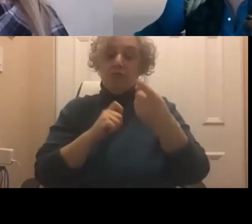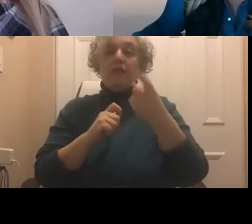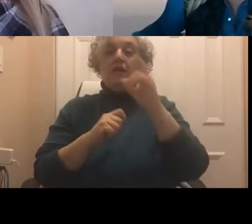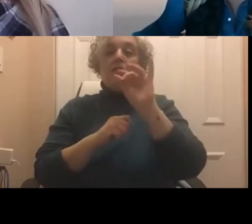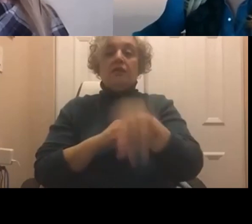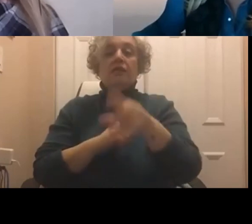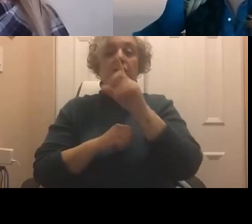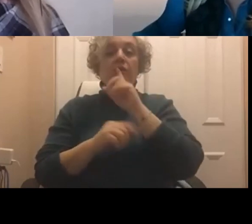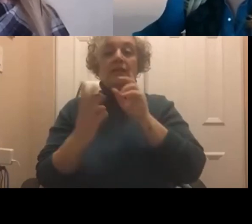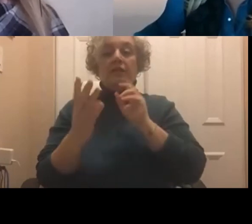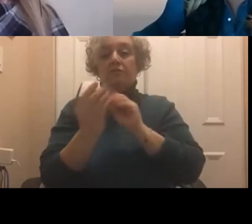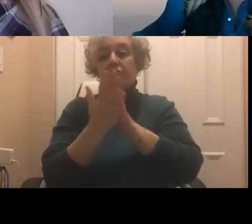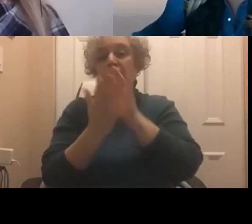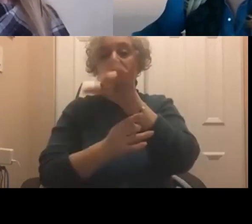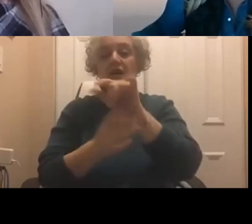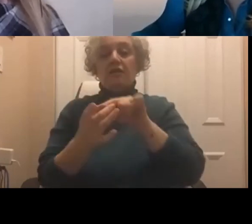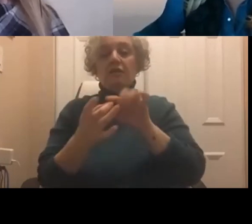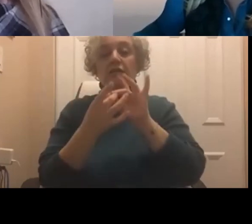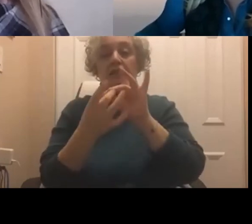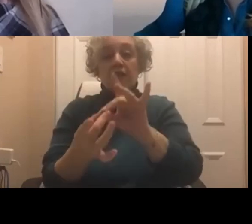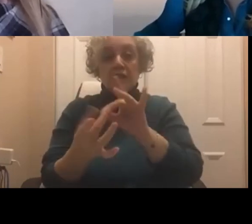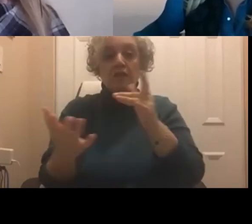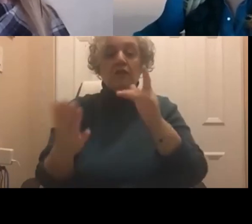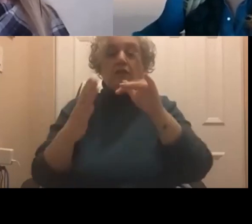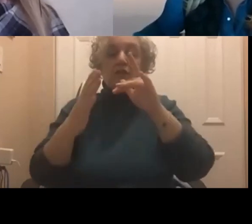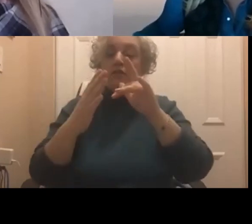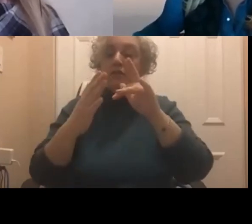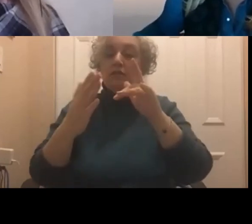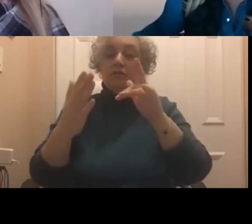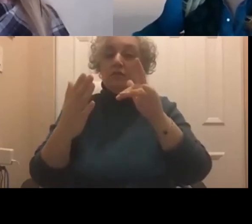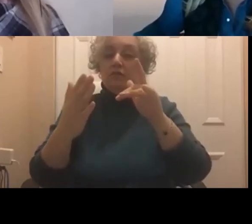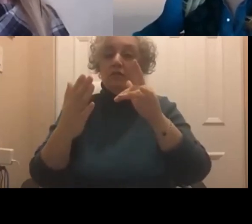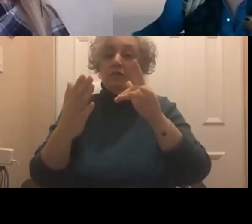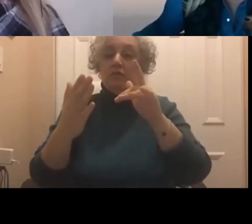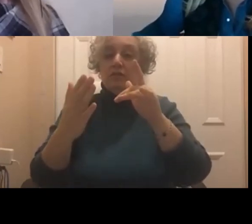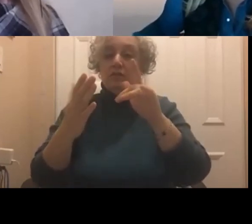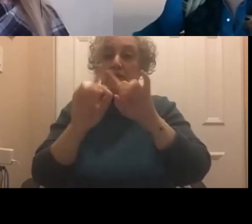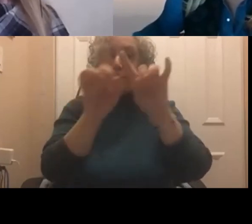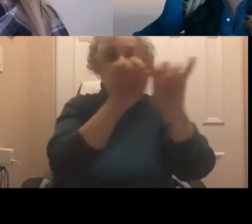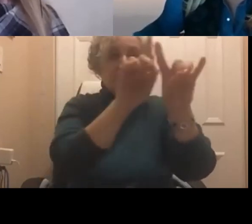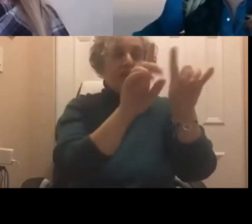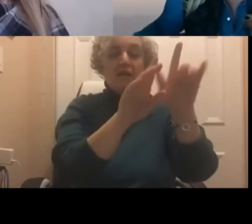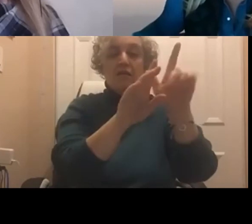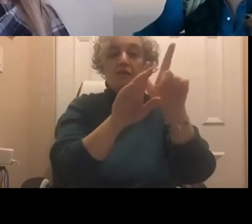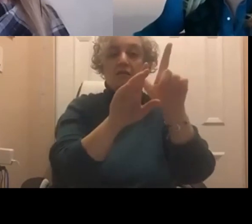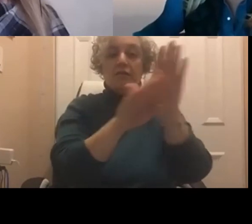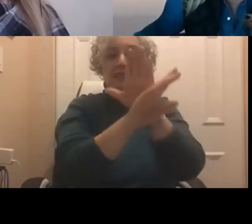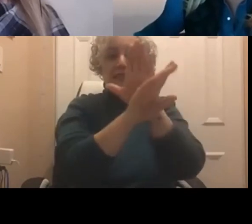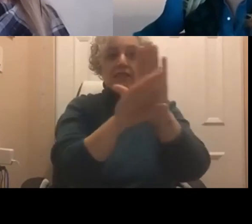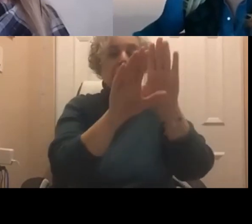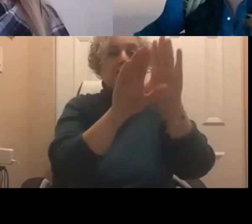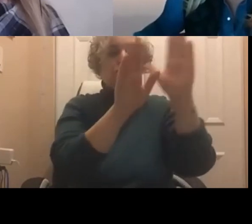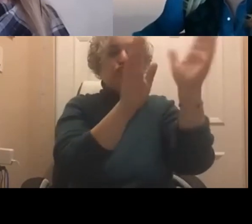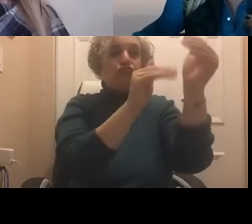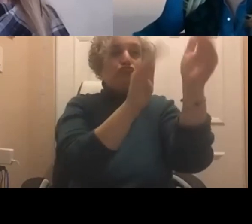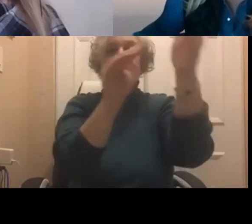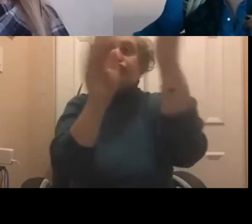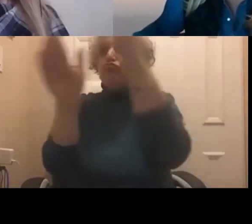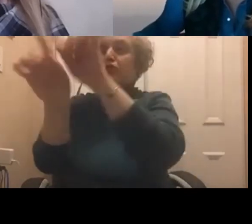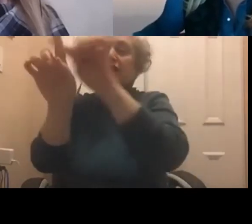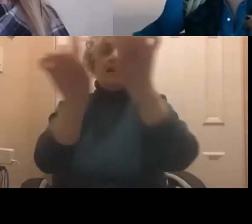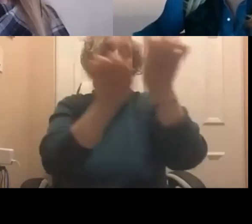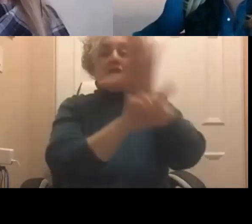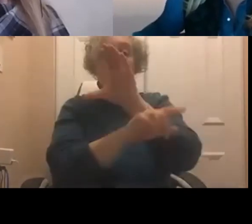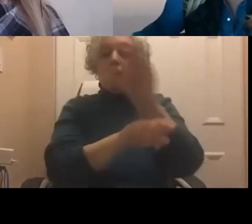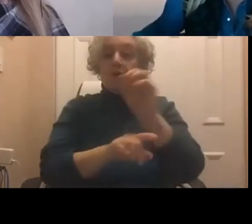adoption, moving organizations to take this as their own. That's the